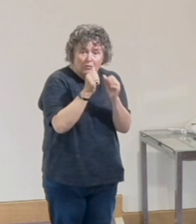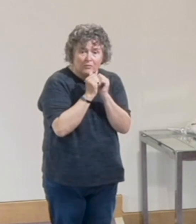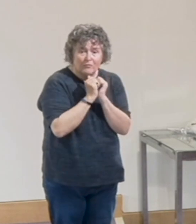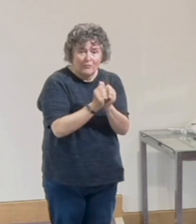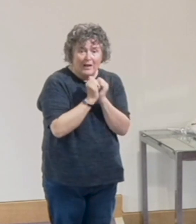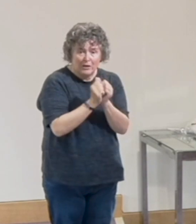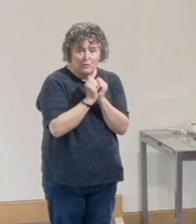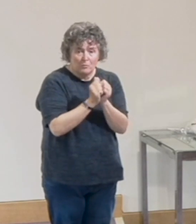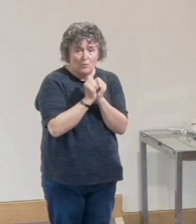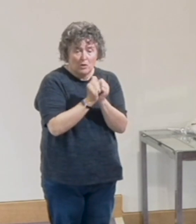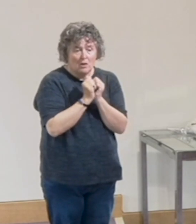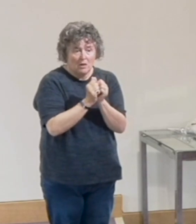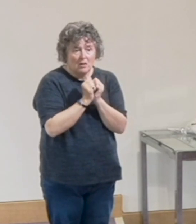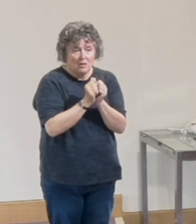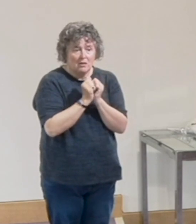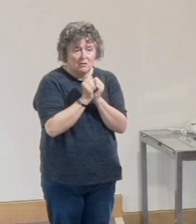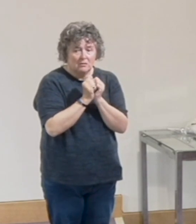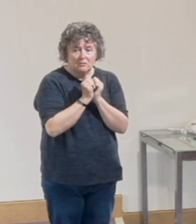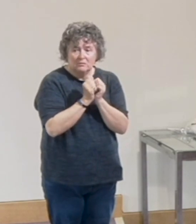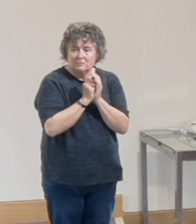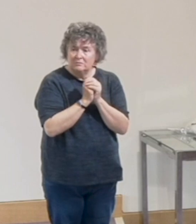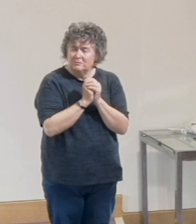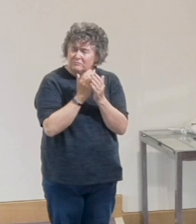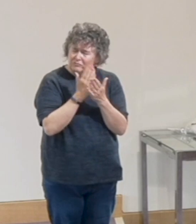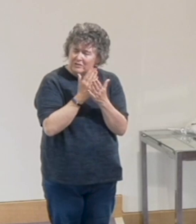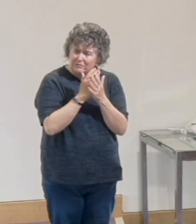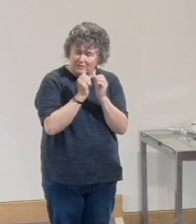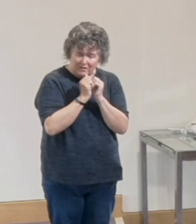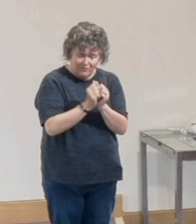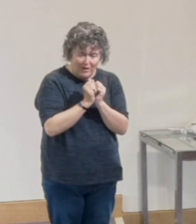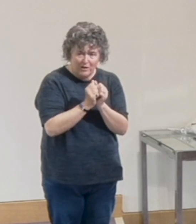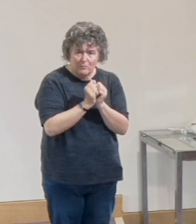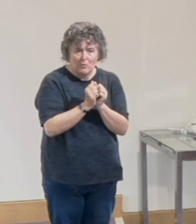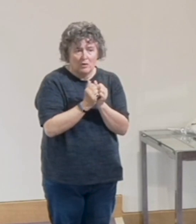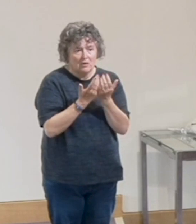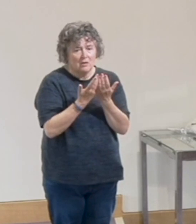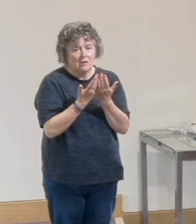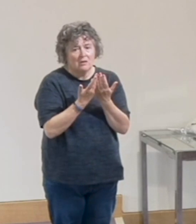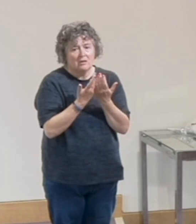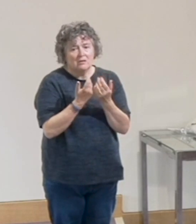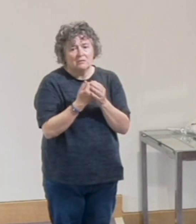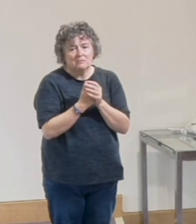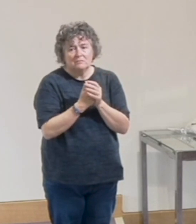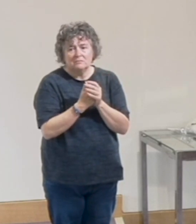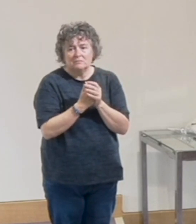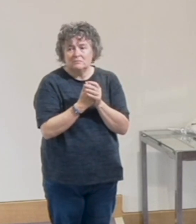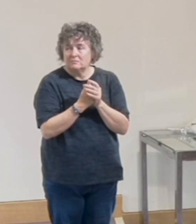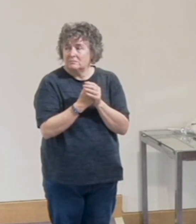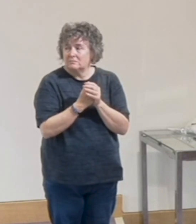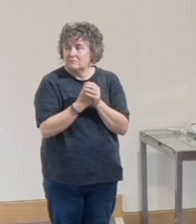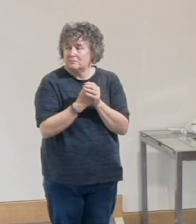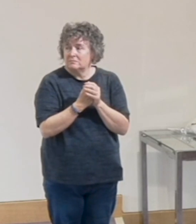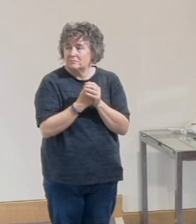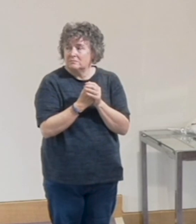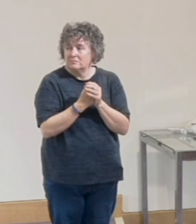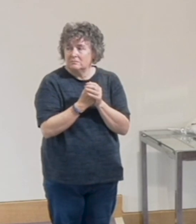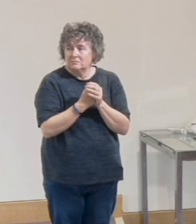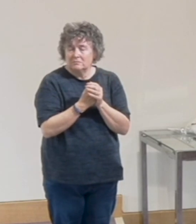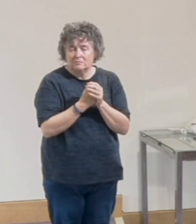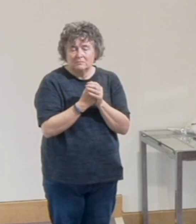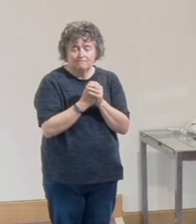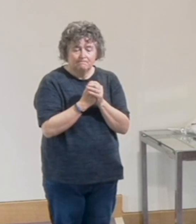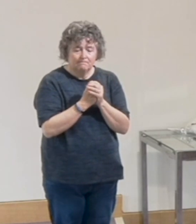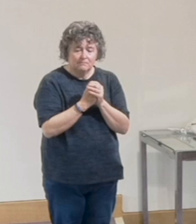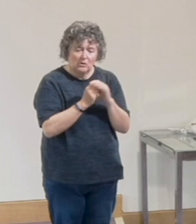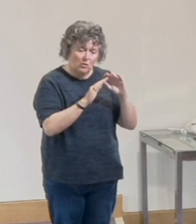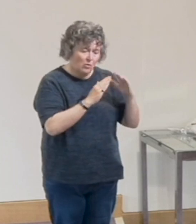a, it's called the gold standard, isn't it? We still, our treasuries somewhere have got a load of gold in them because it's the standard